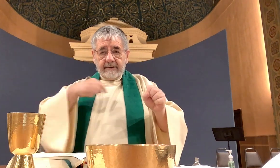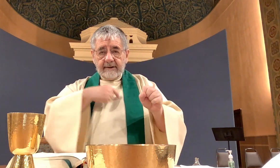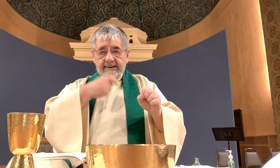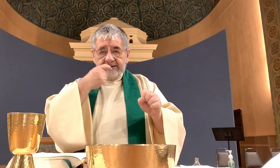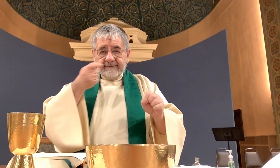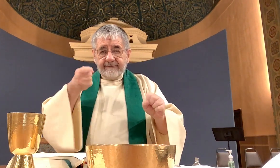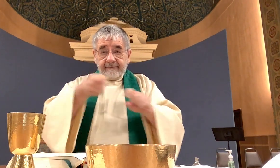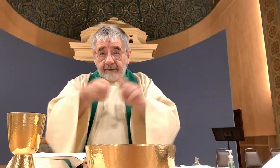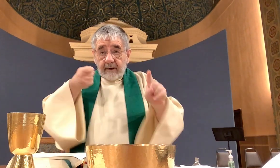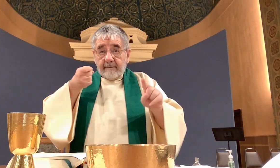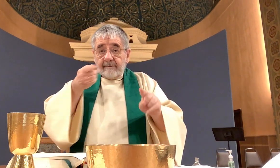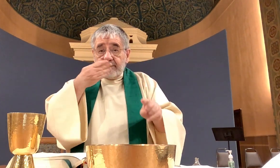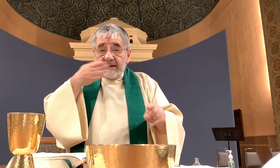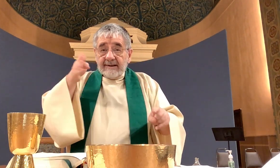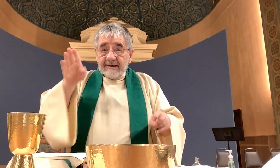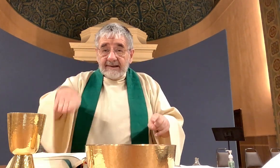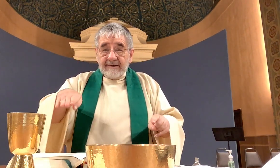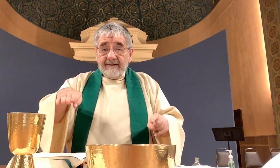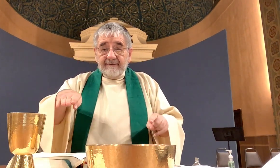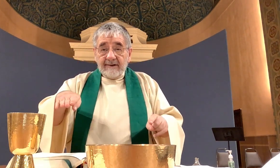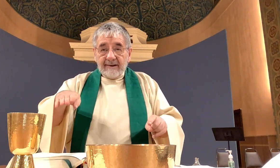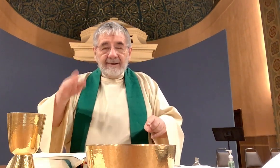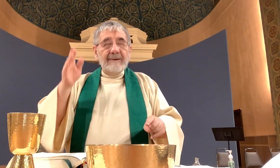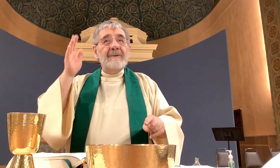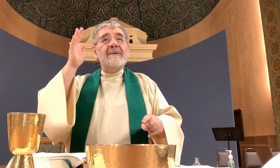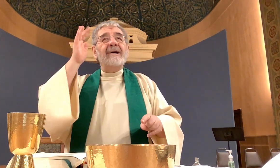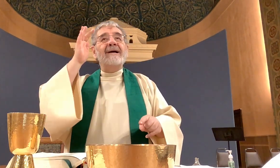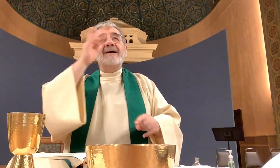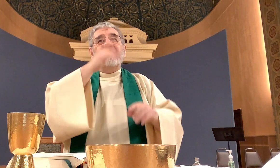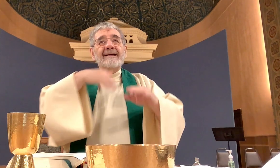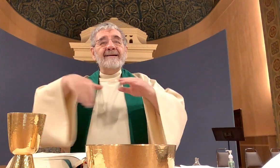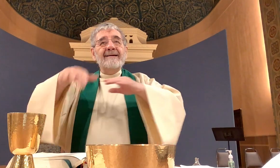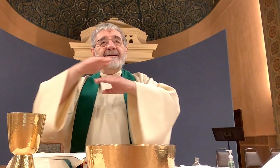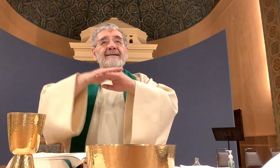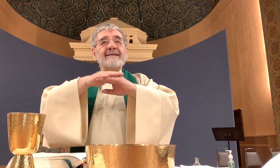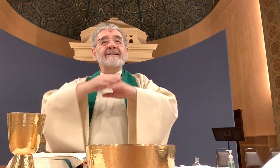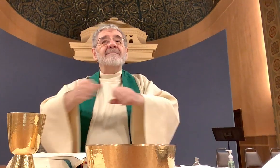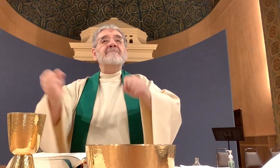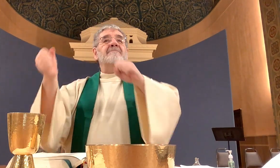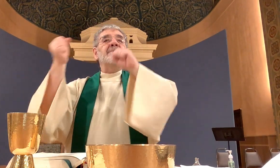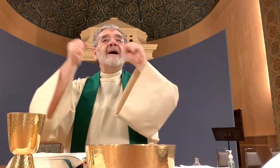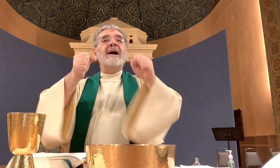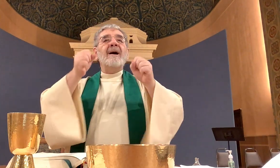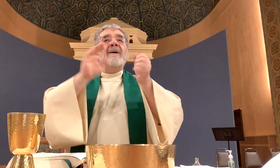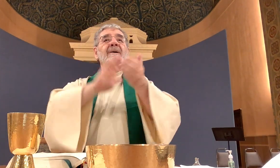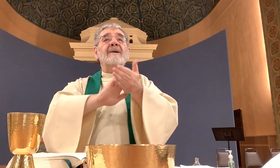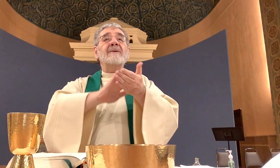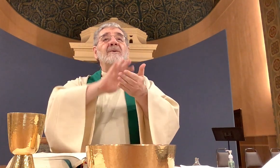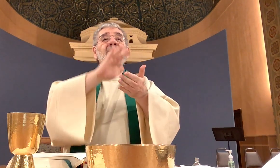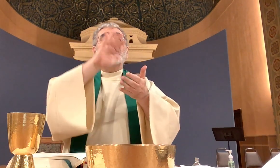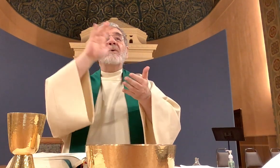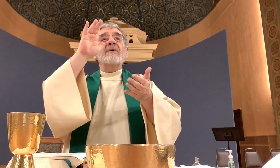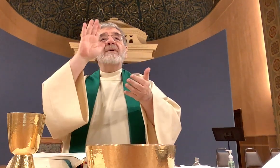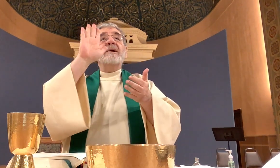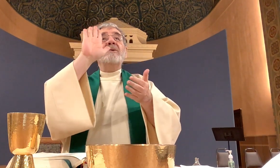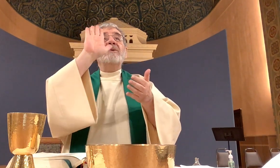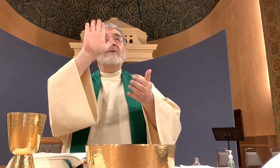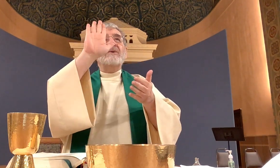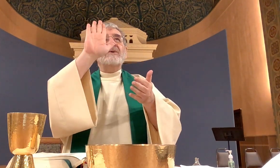the kingdom the power and the glory now and